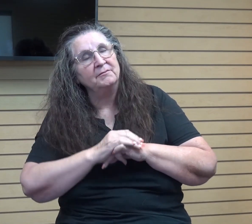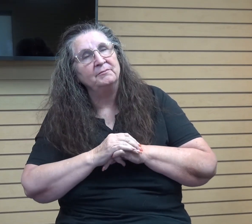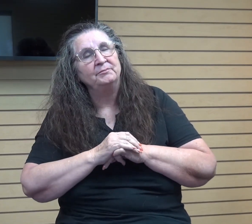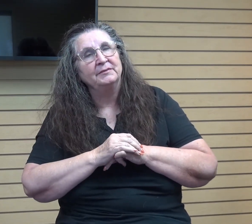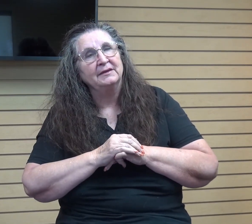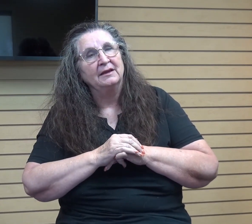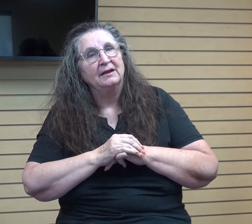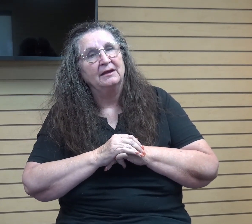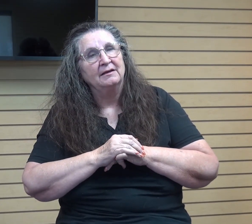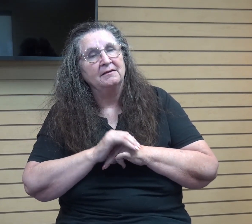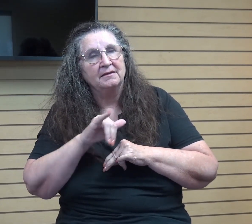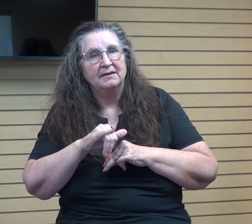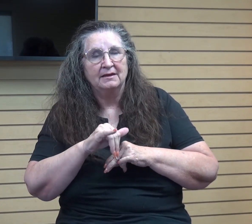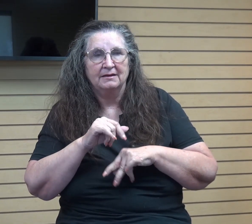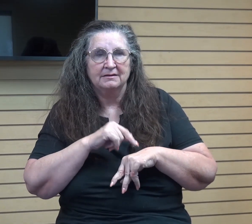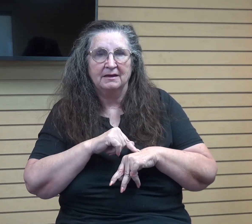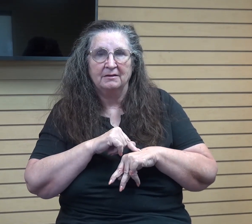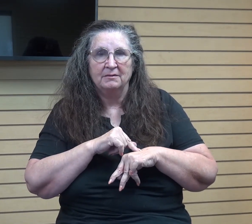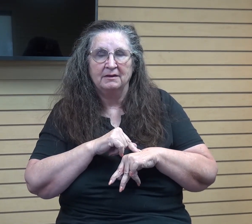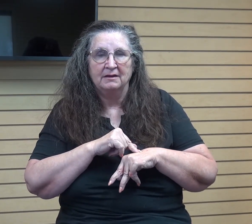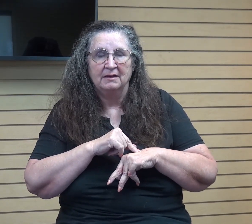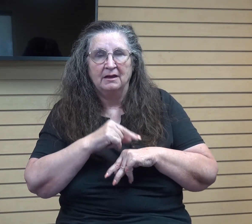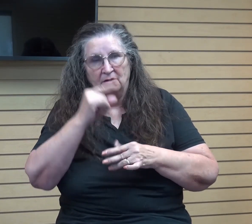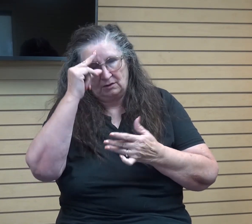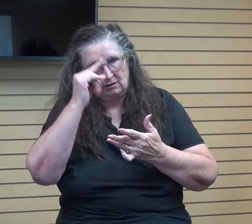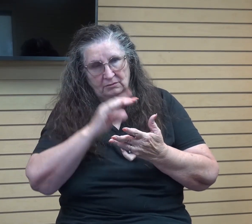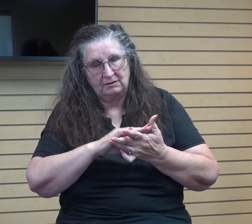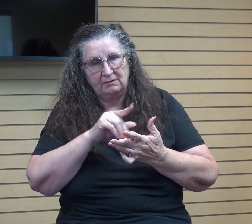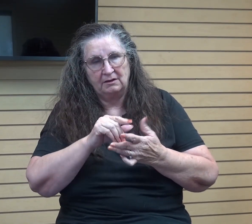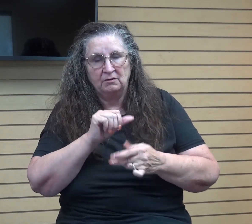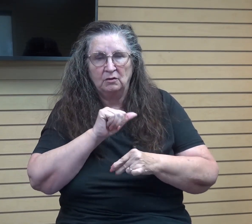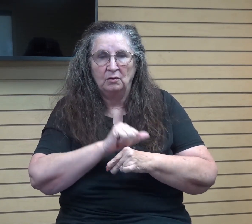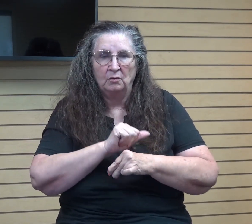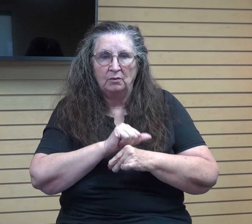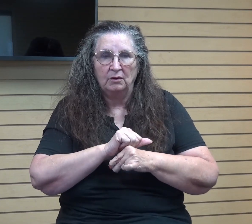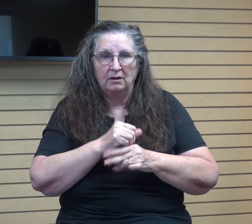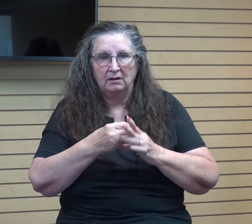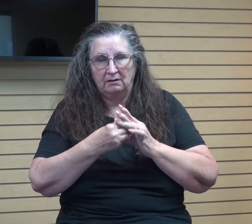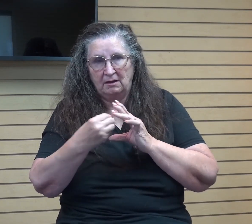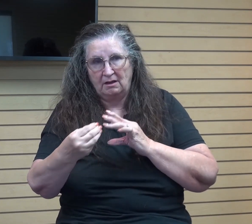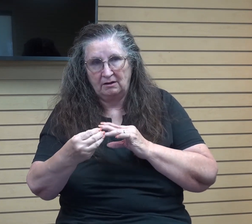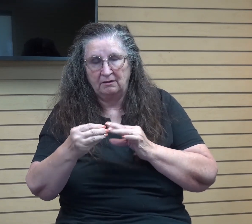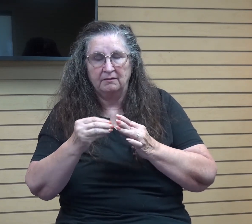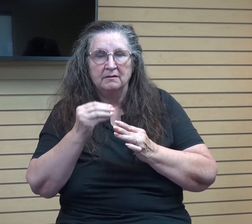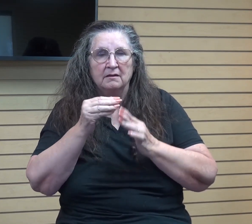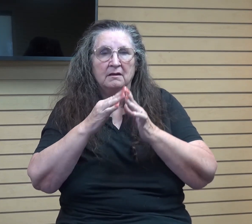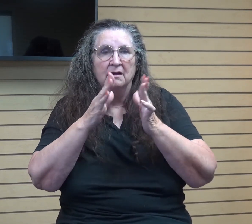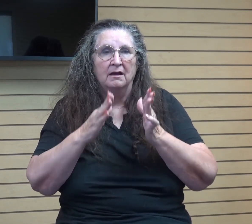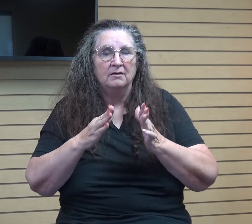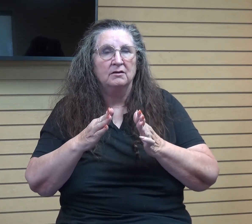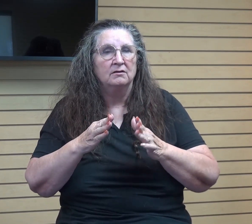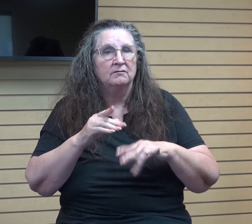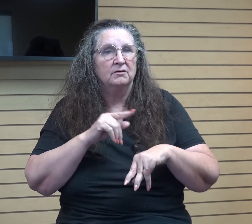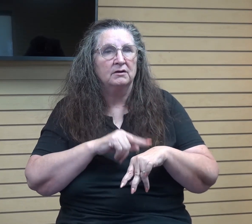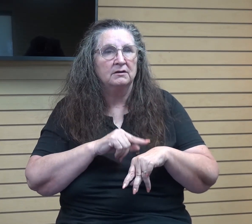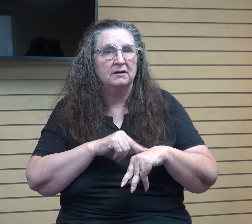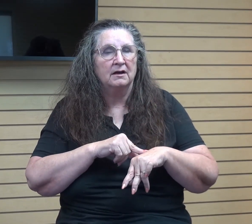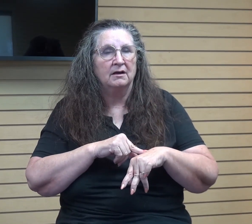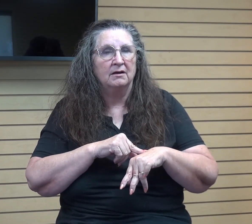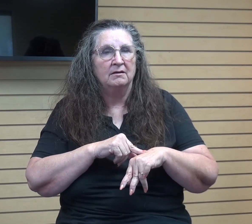was during around that time, I believe, he was working away from the house. And for a while, it wasn't until I was in